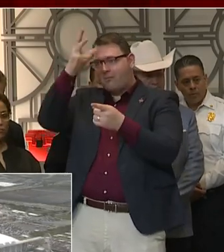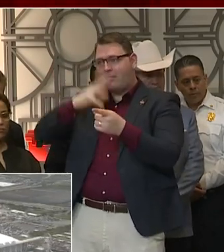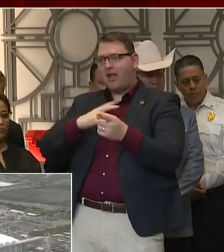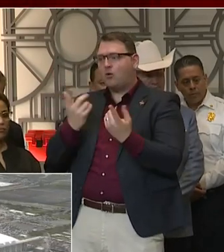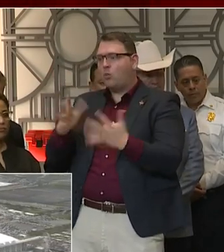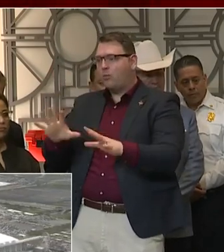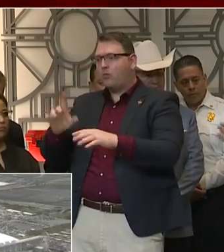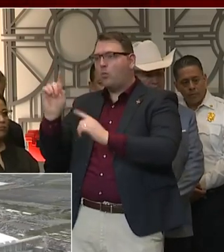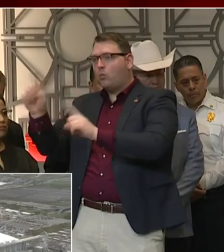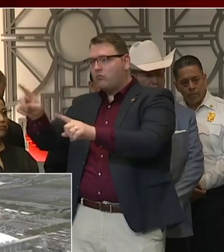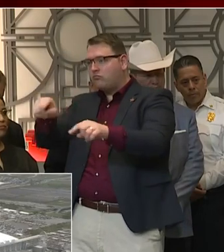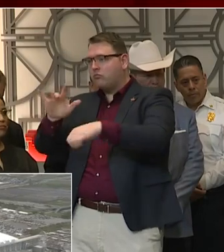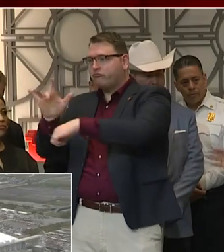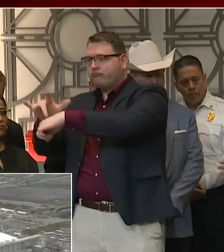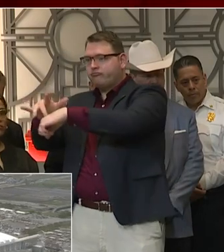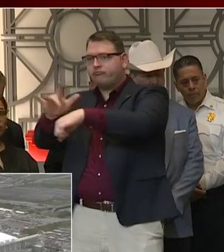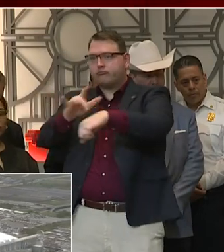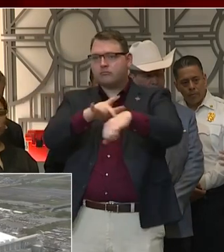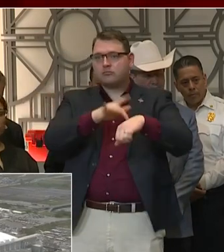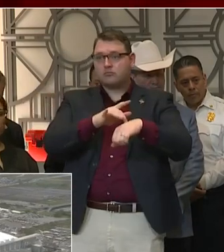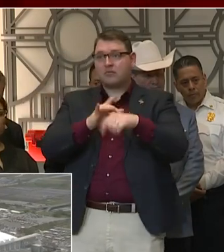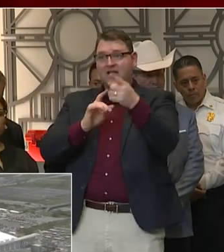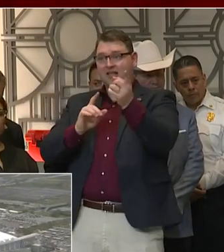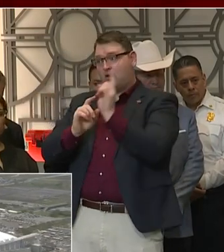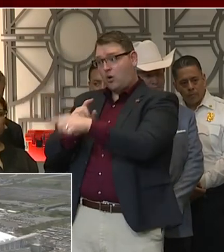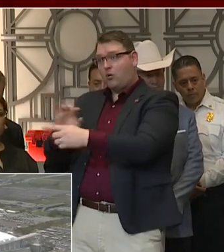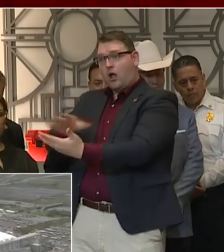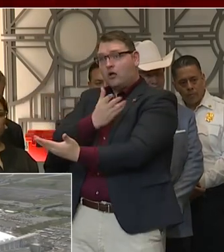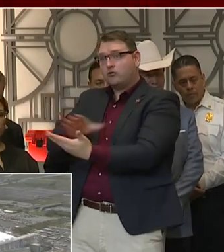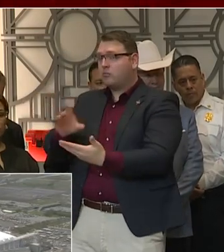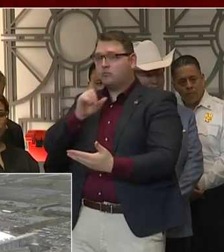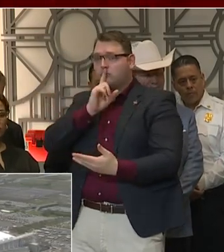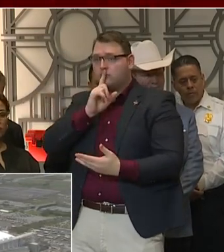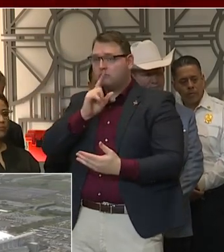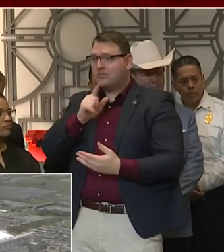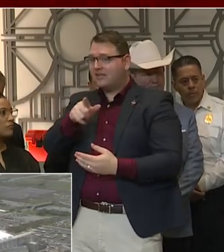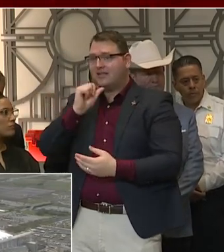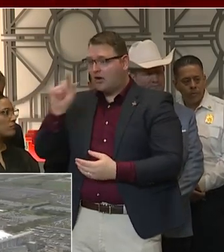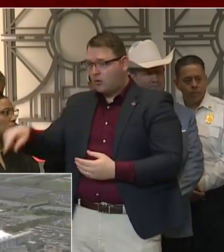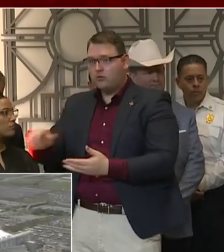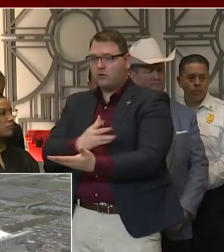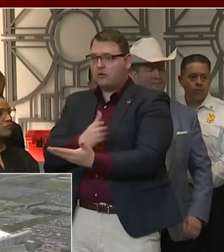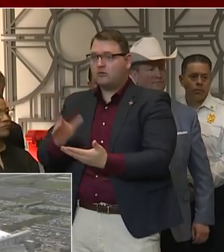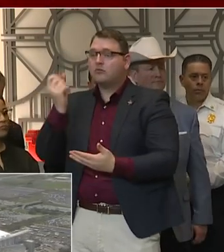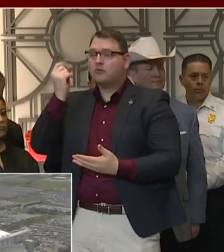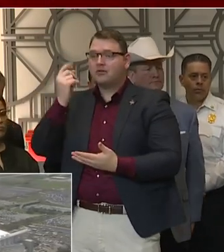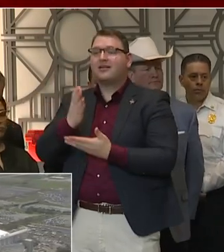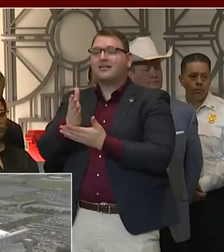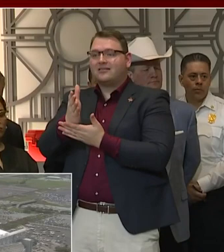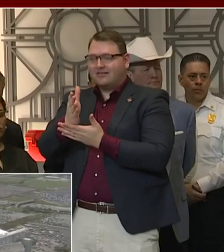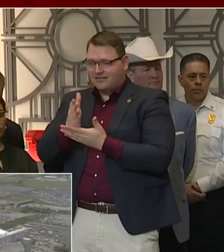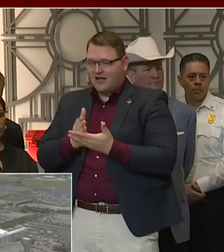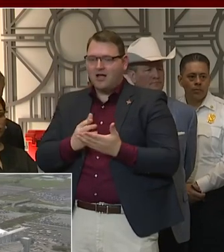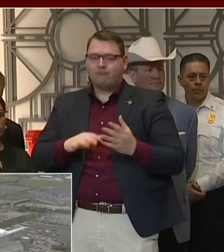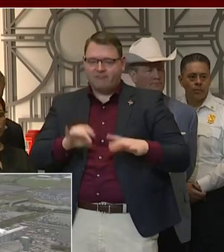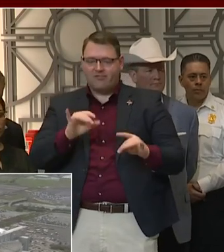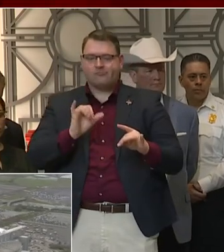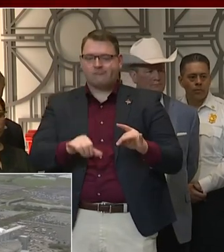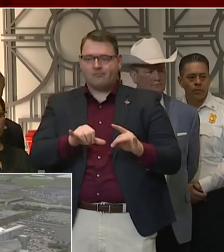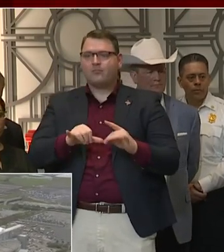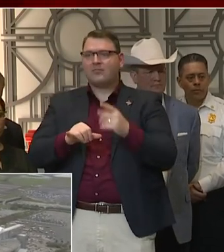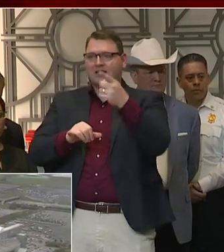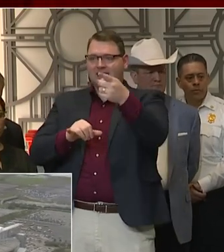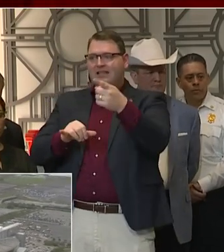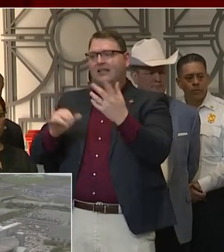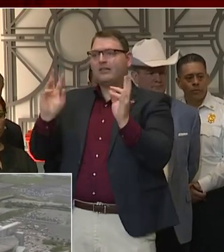okay? But not at the concert. He didn't attend any of the concerts and anything of that nature. But there is information that he worked or